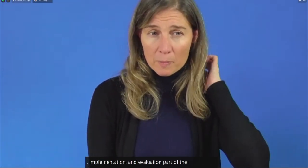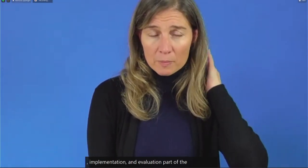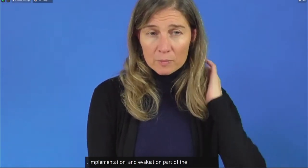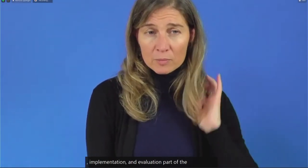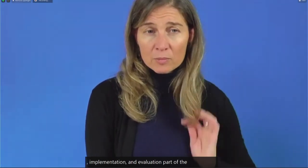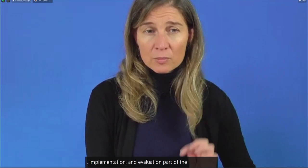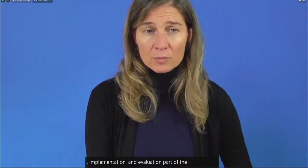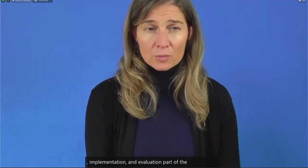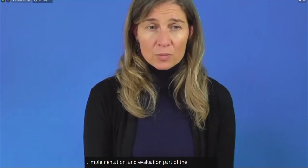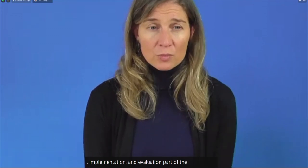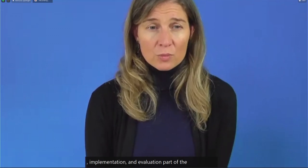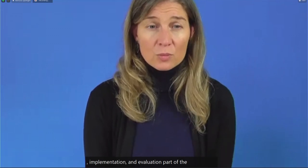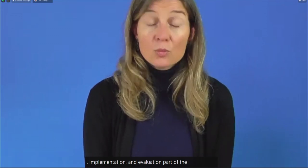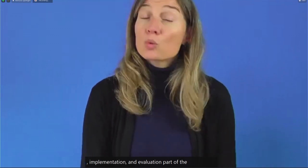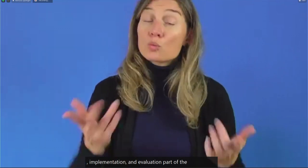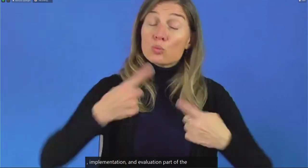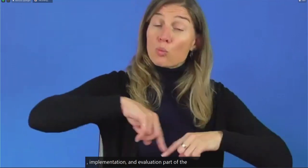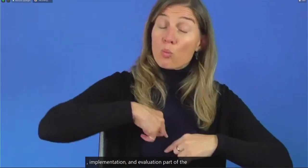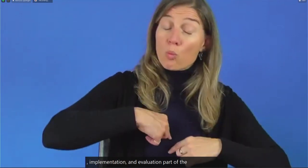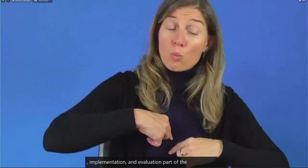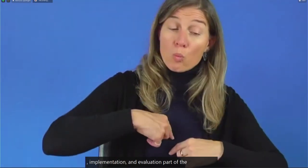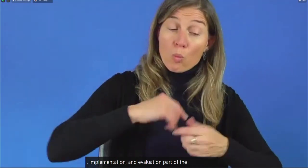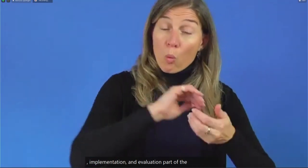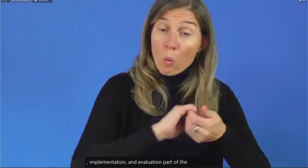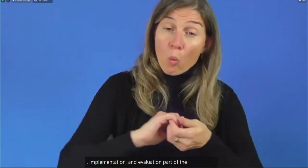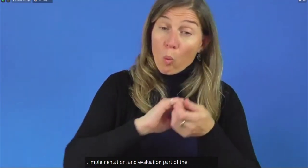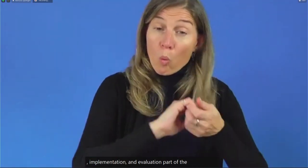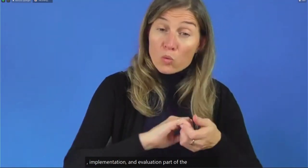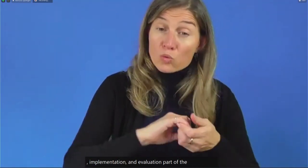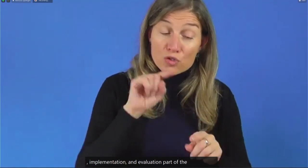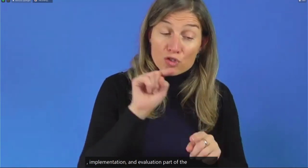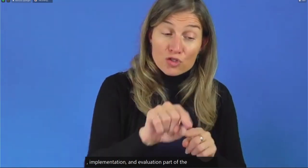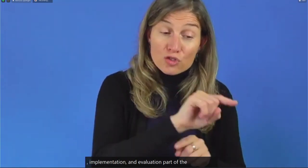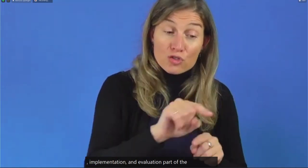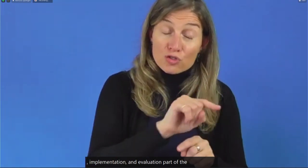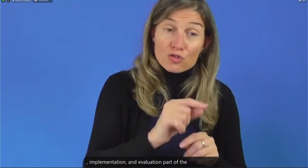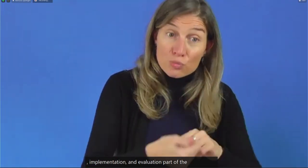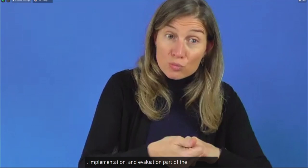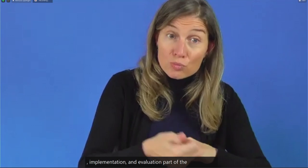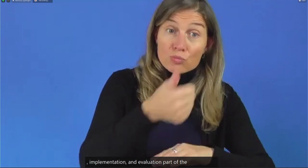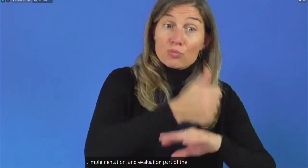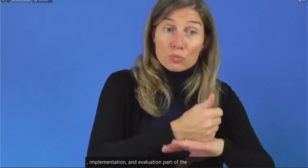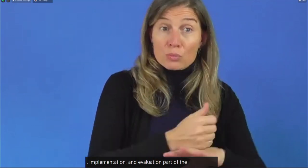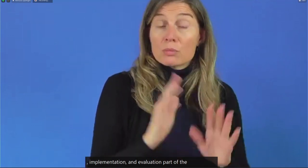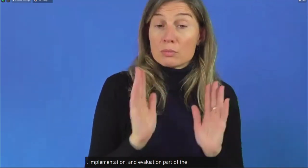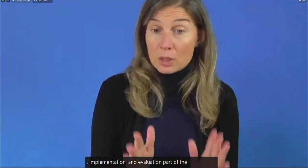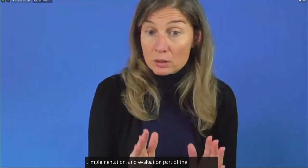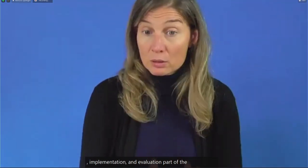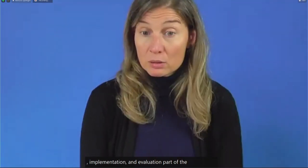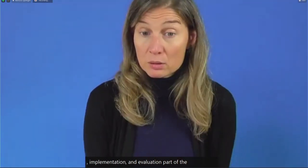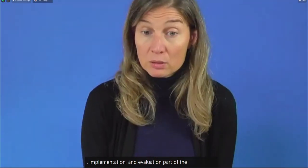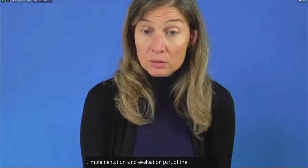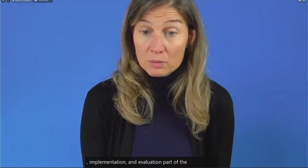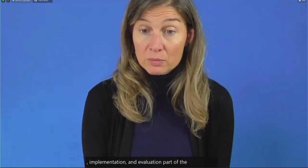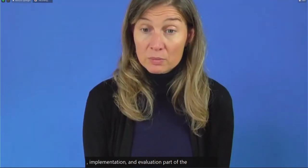an organization runs. And talking about the experience of UN and DICAD, there has been a lot of